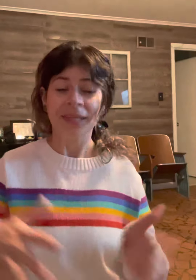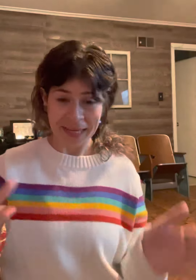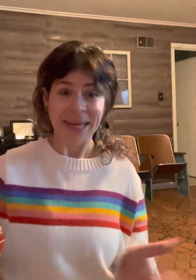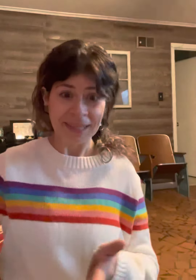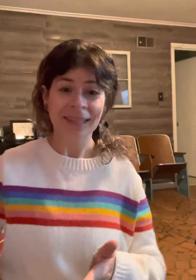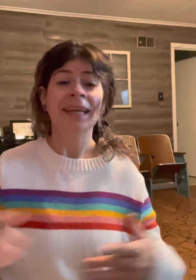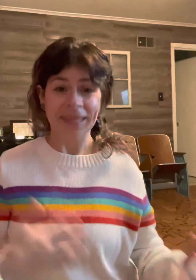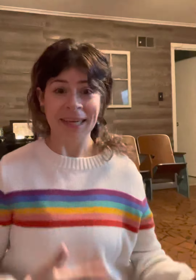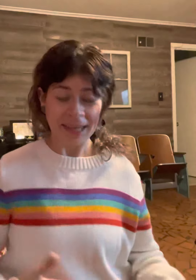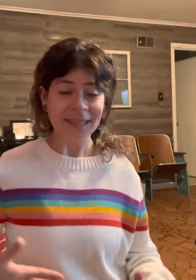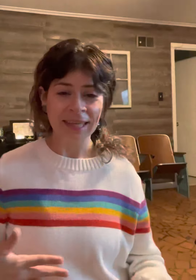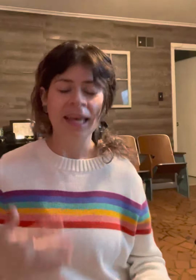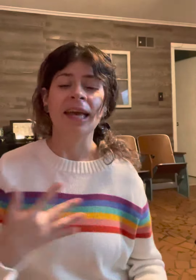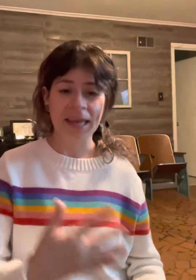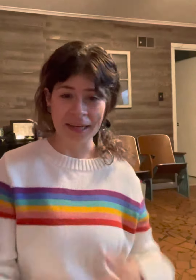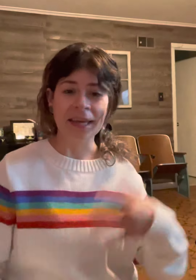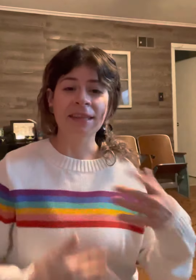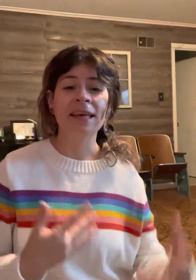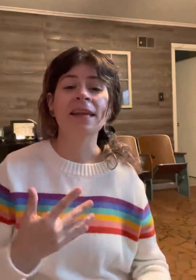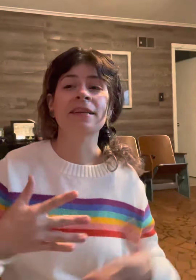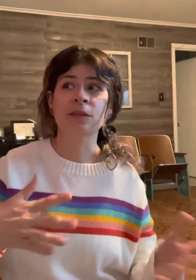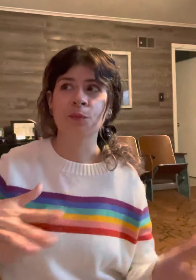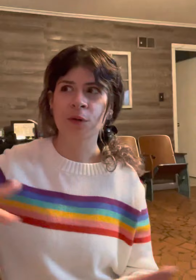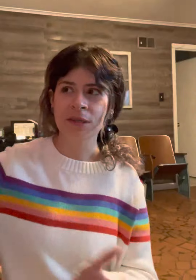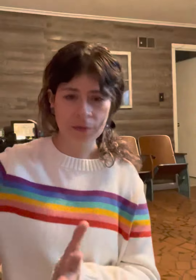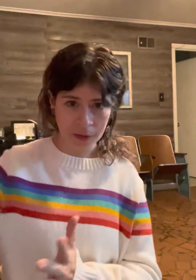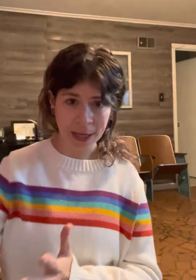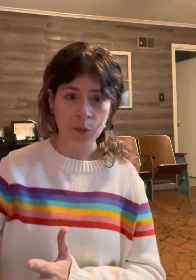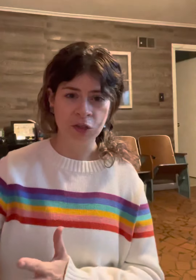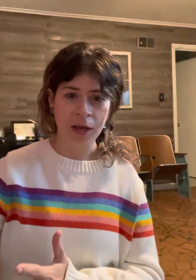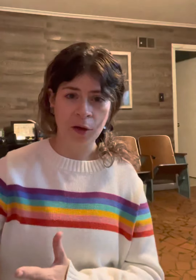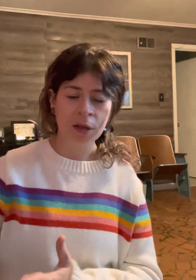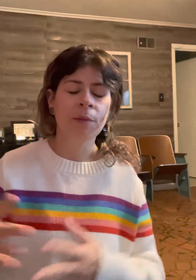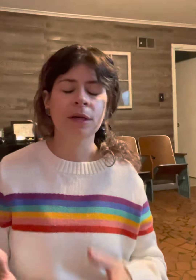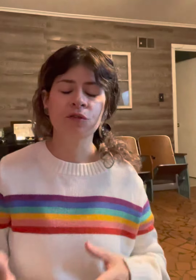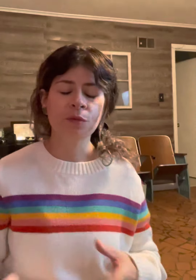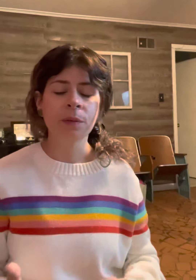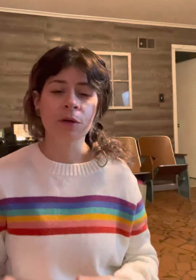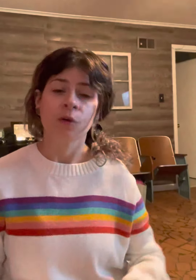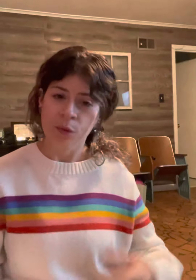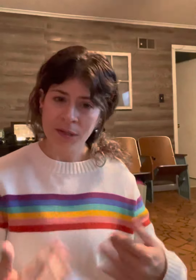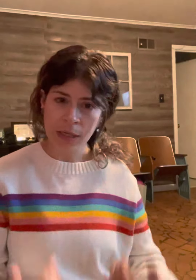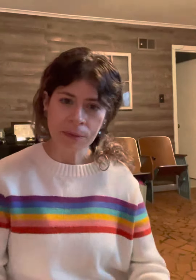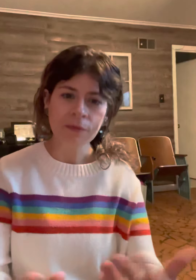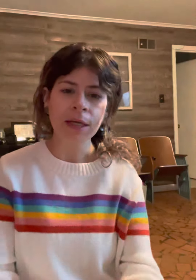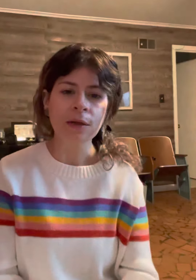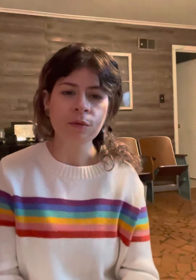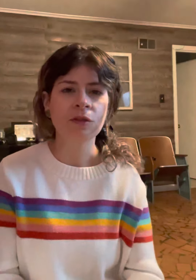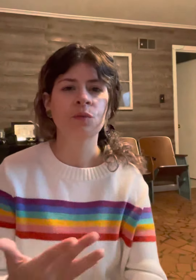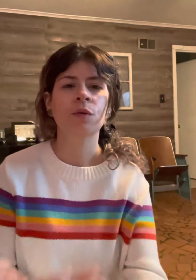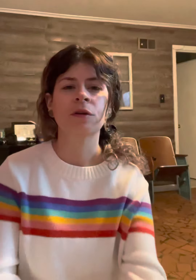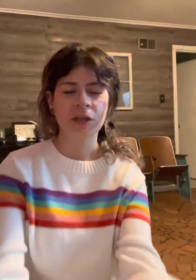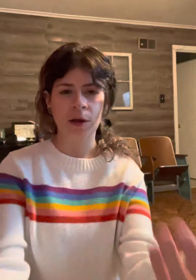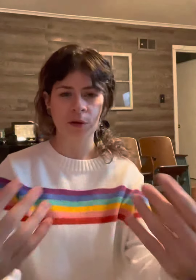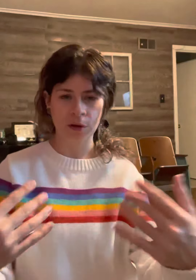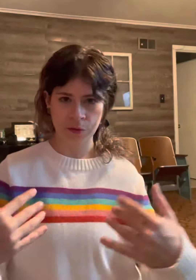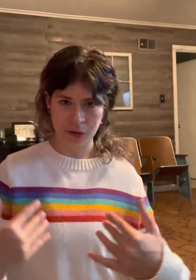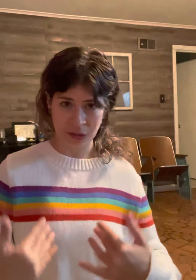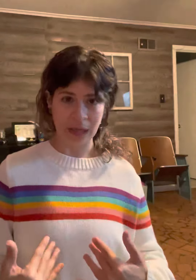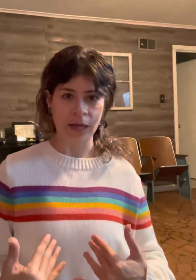yes, yes, and get that expressive language out. Because remember, receptive language is what our child understands.